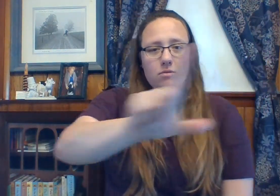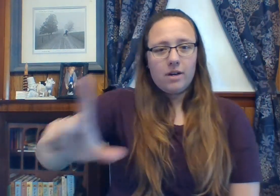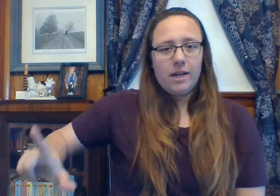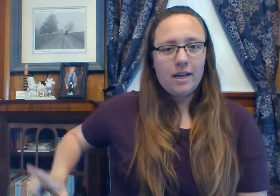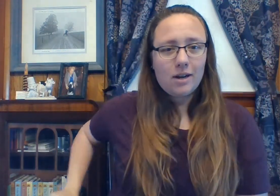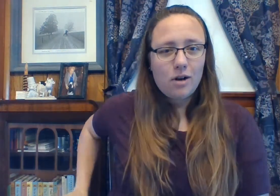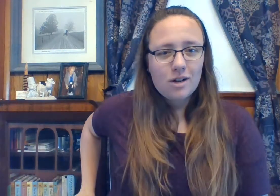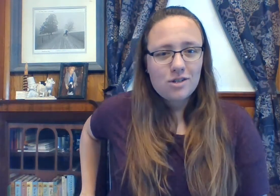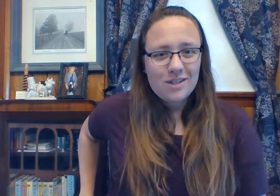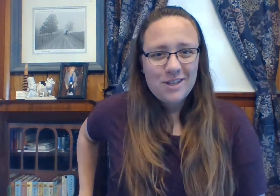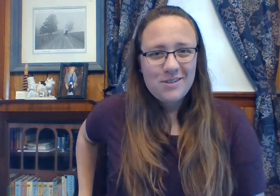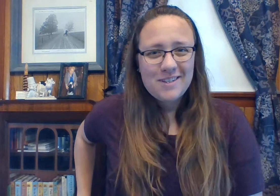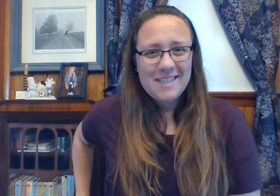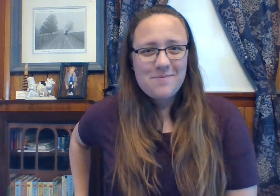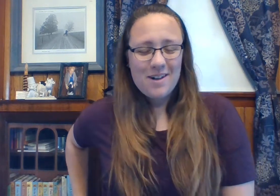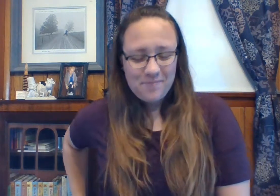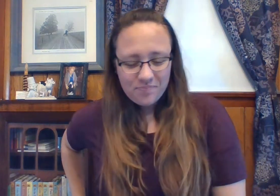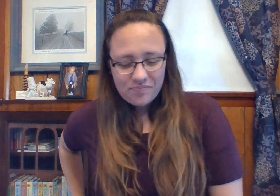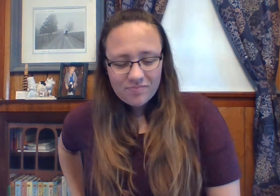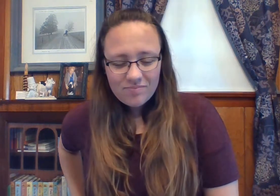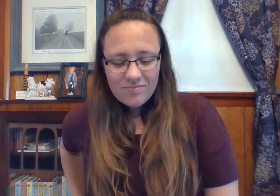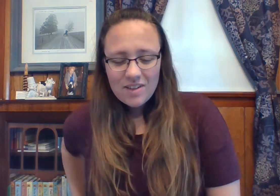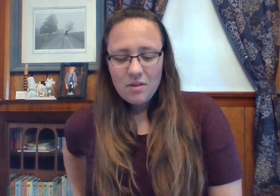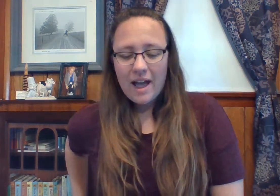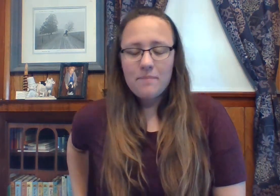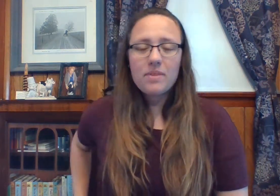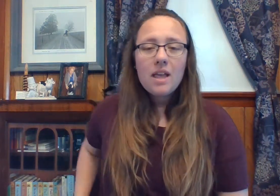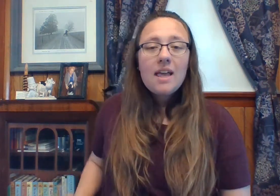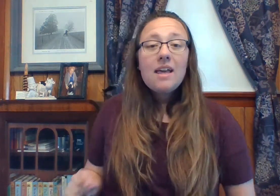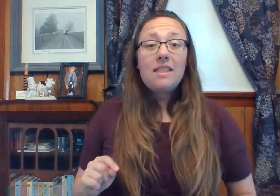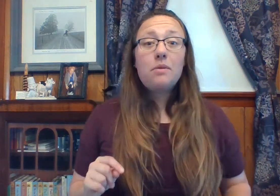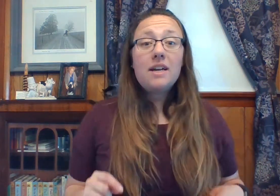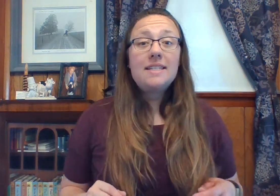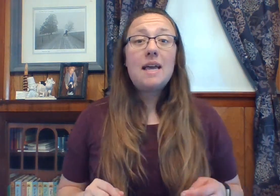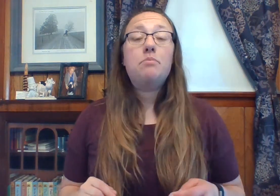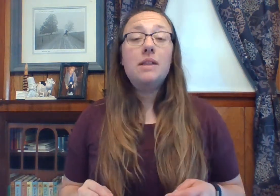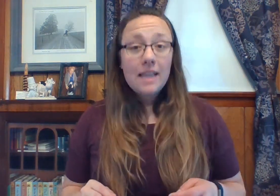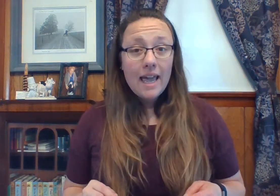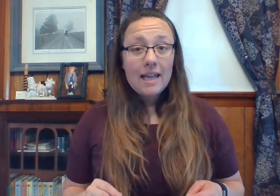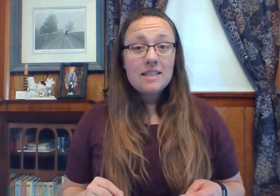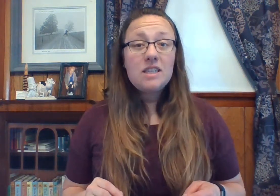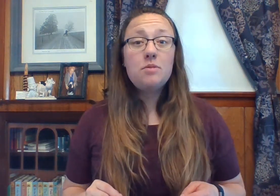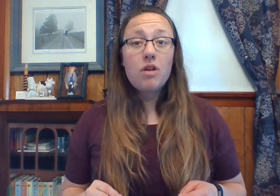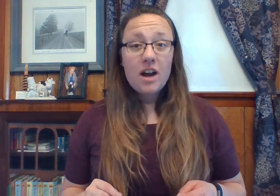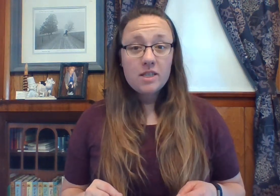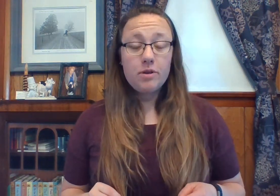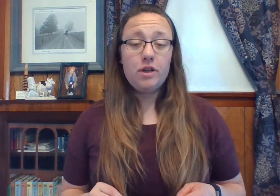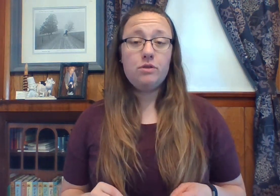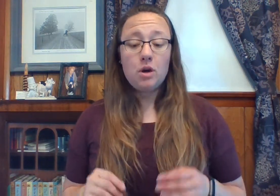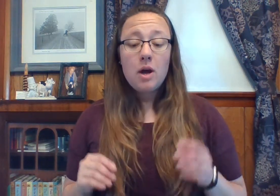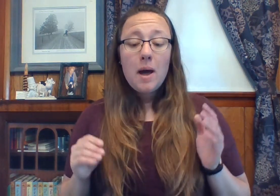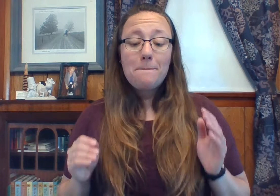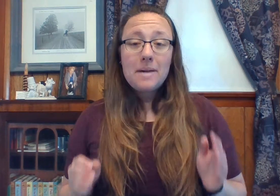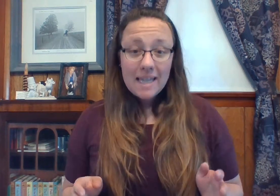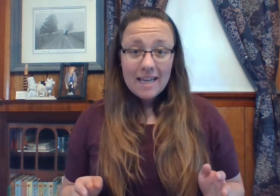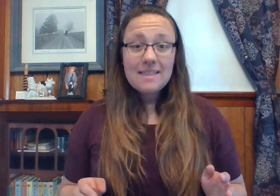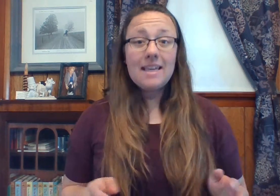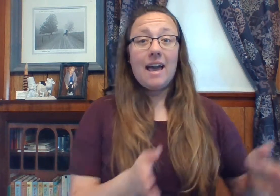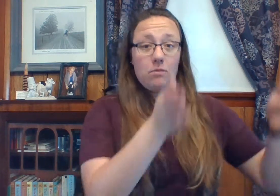bring it across just like you do a seatbelt. Okay. Then we're going to say plans to prosper you. So plans, again,